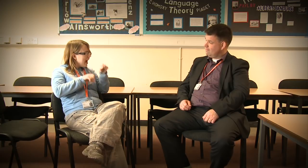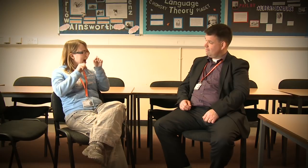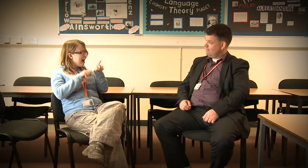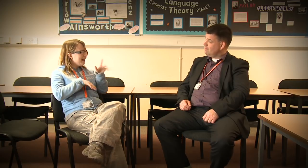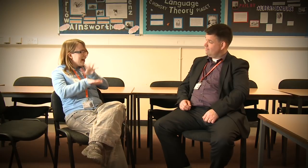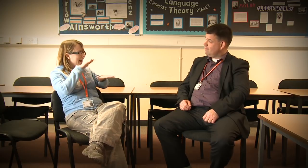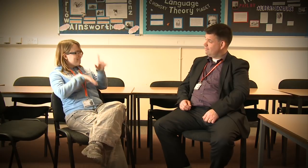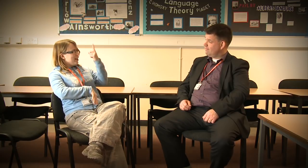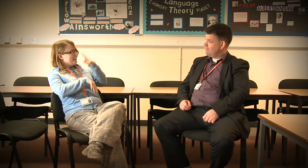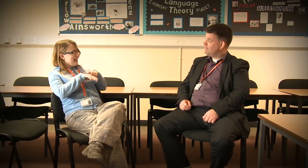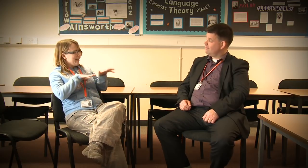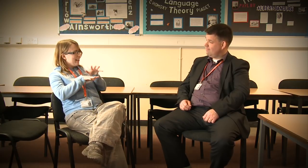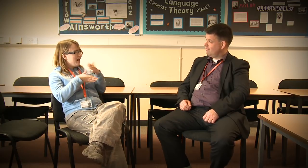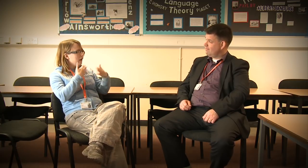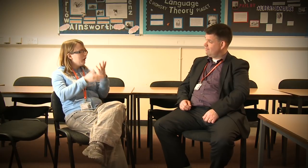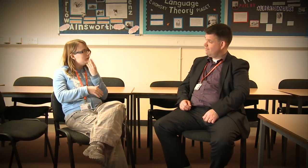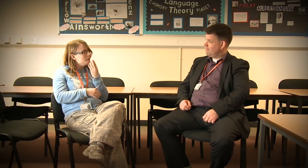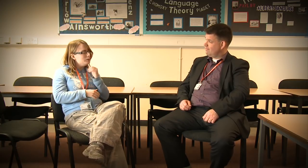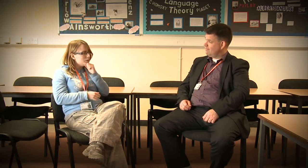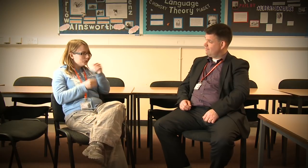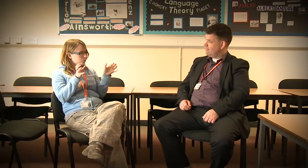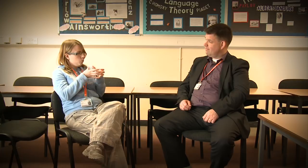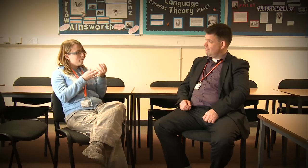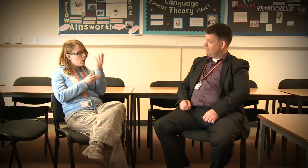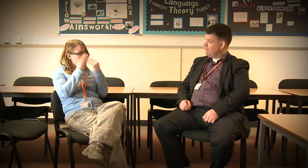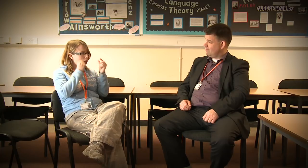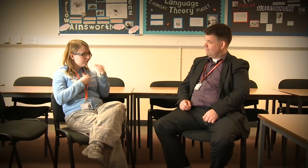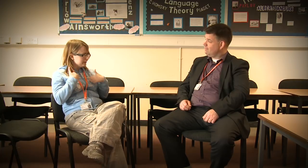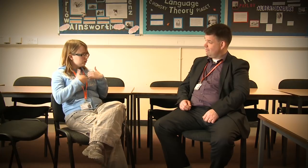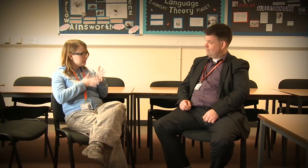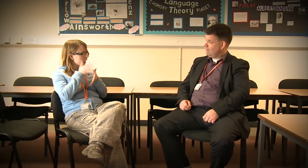classmate but they got used to me and some of them have become interested in learning to sign too.